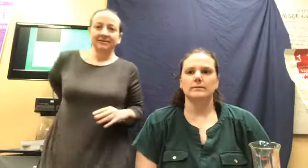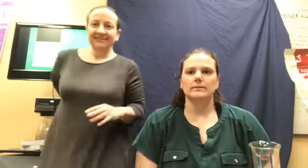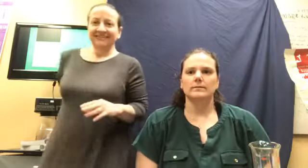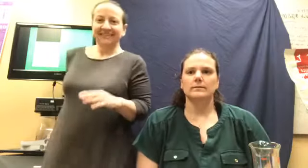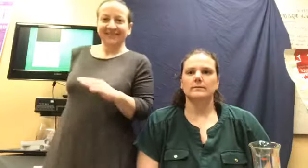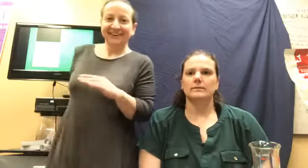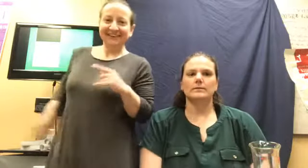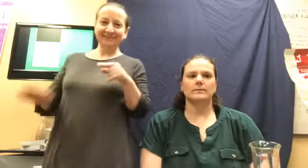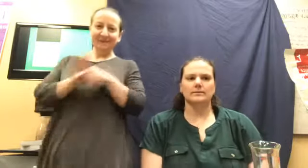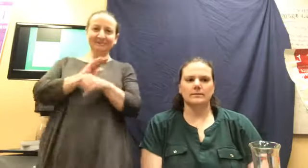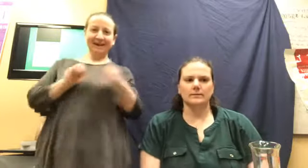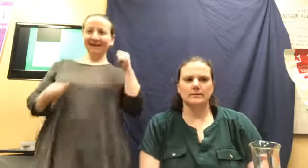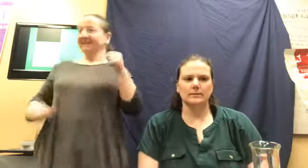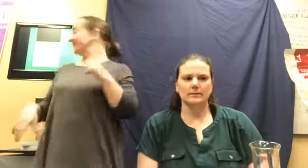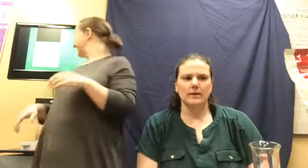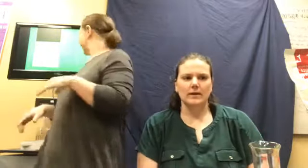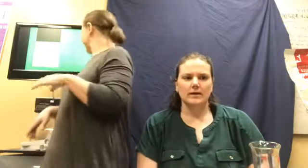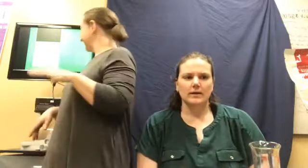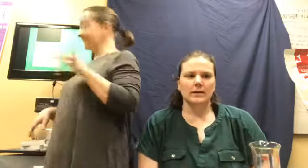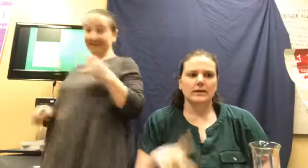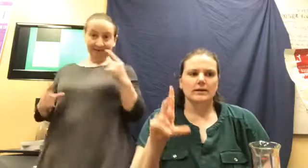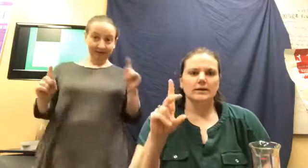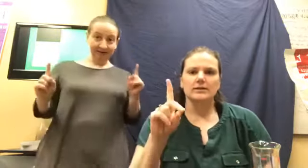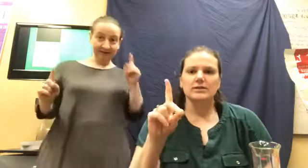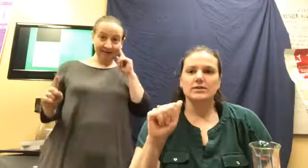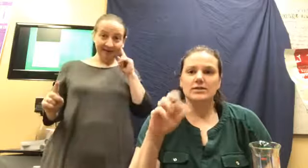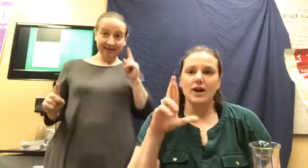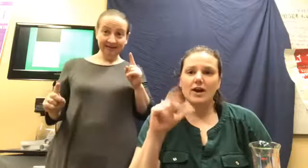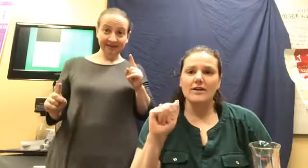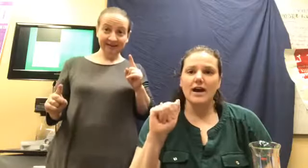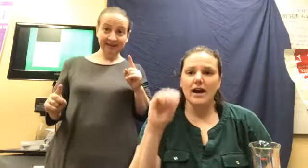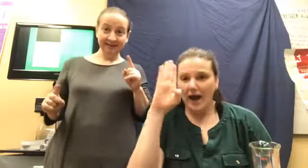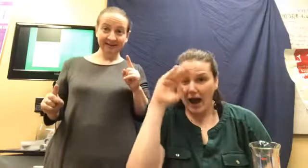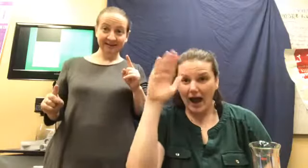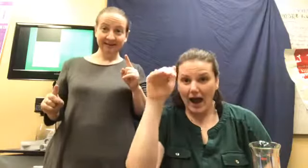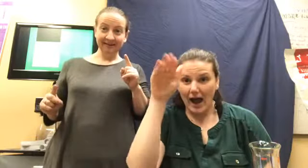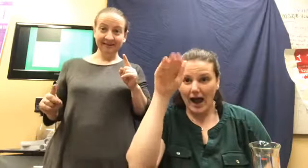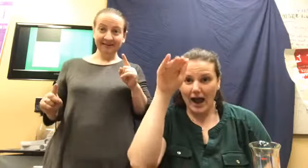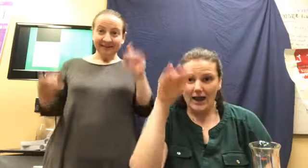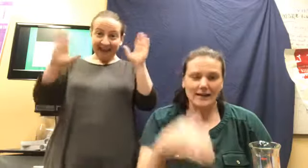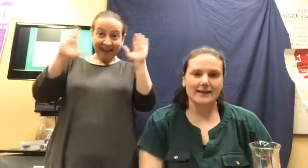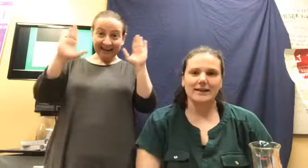That killed my back. Is that going to work, do you think? Tara, hi! Hey!